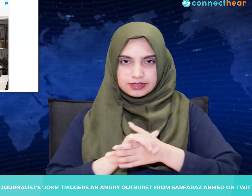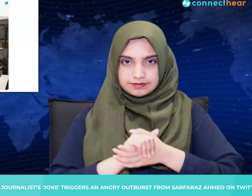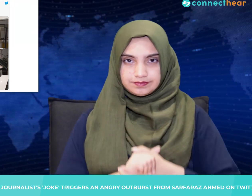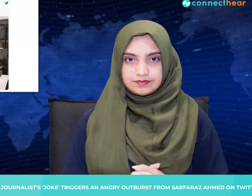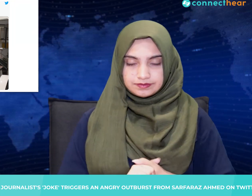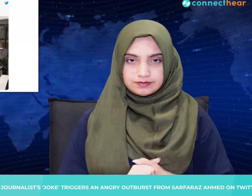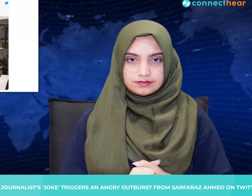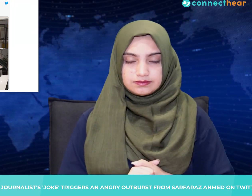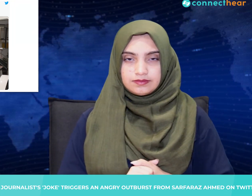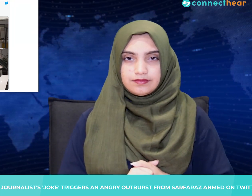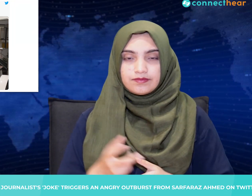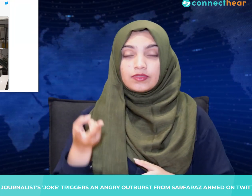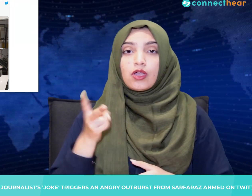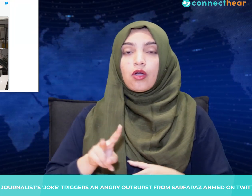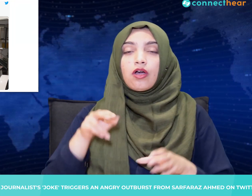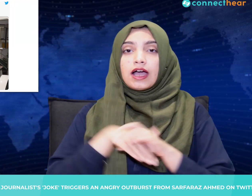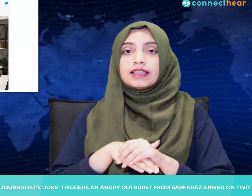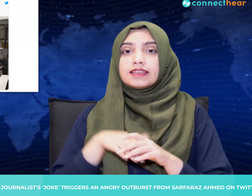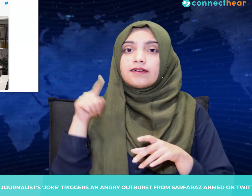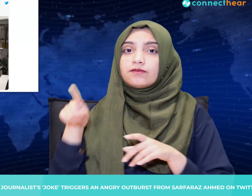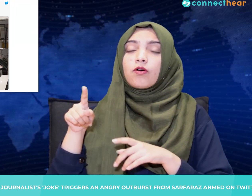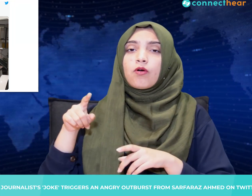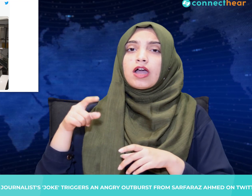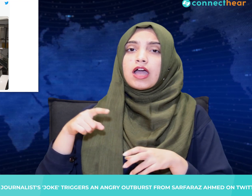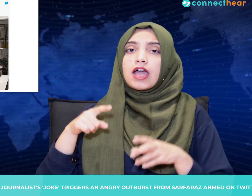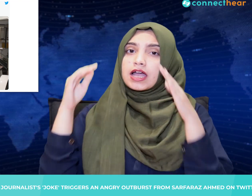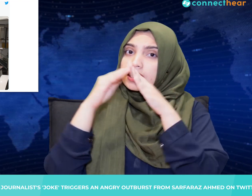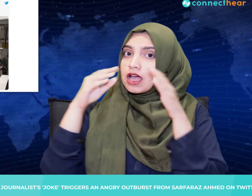You've put our captain to work as soon as he came back home Bhabi.